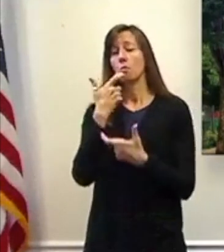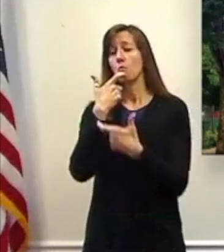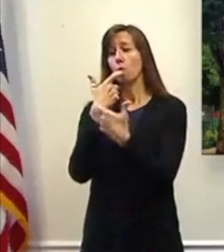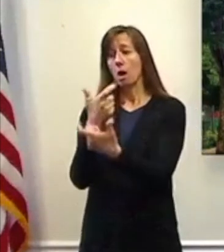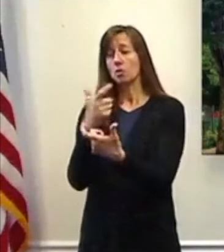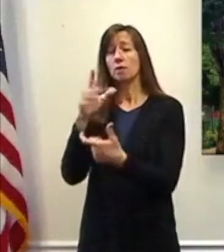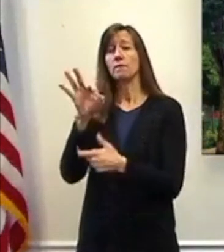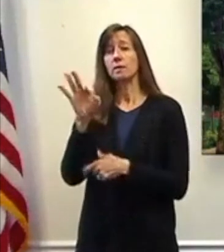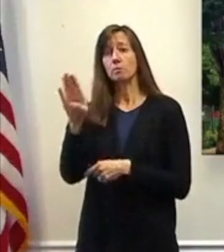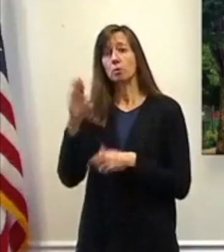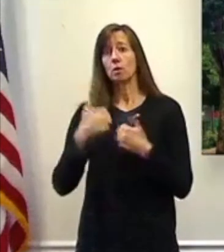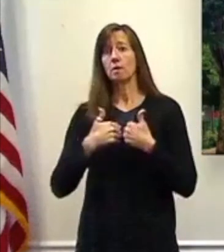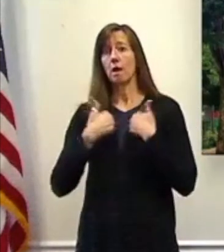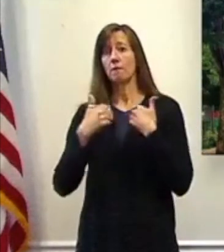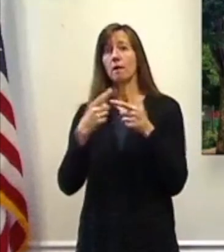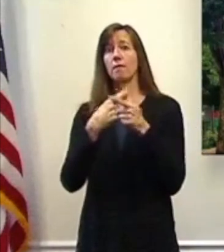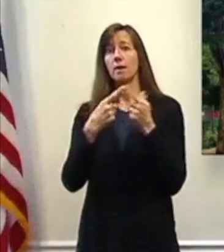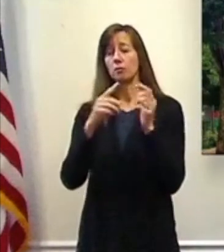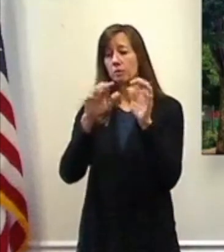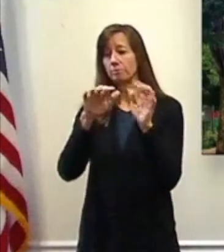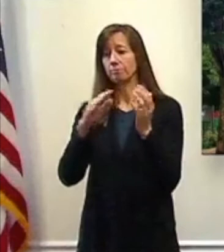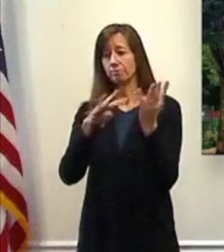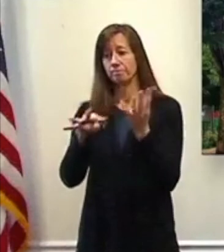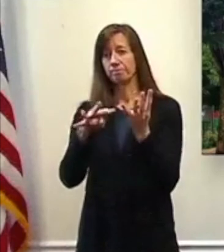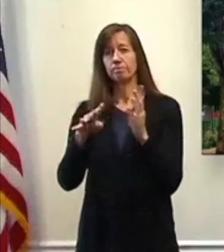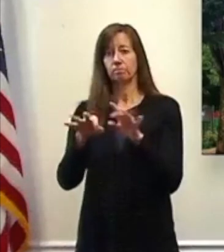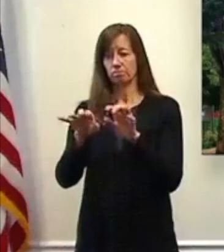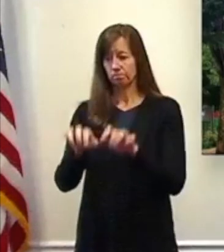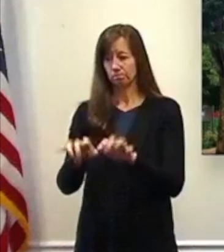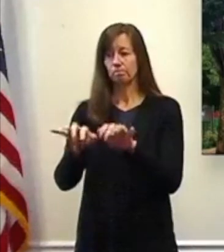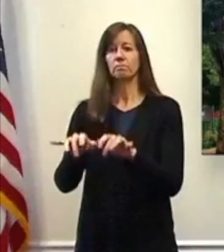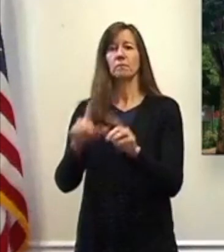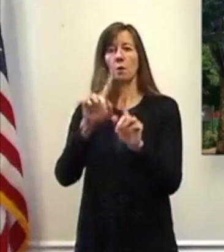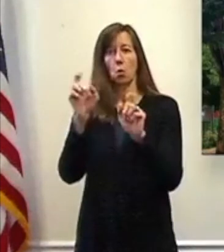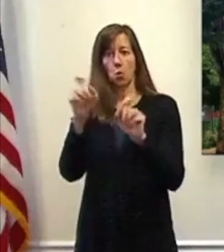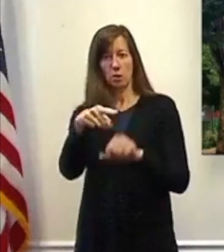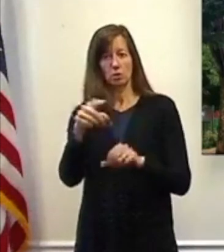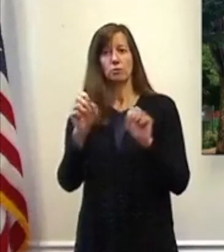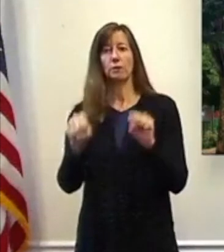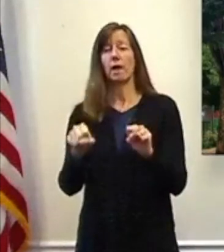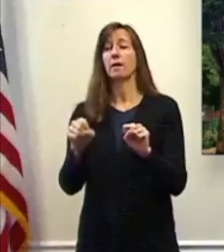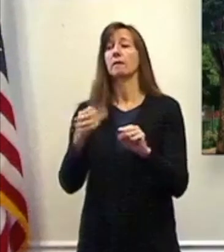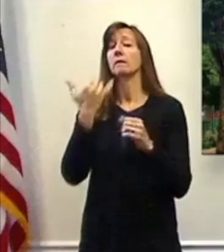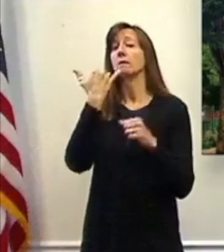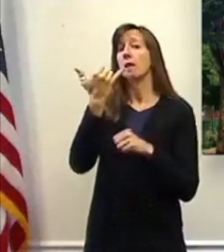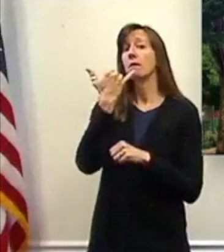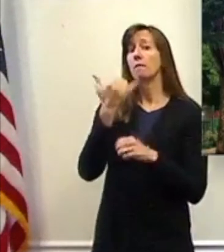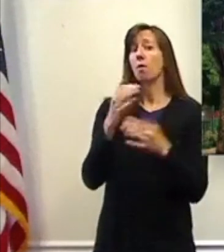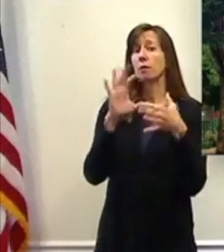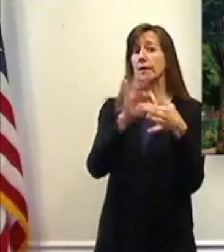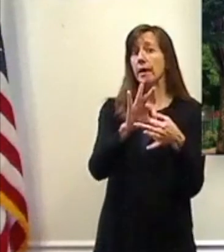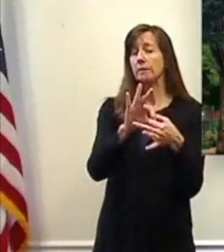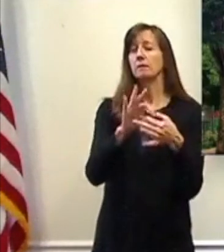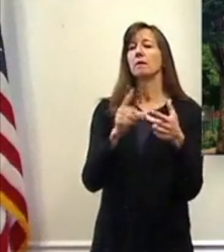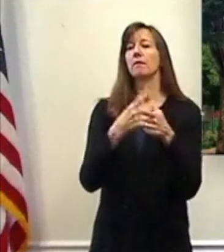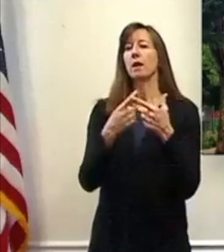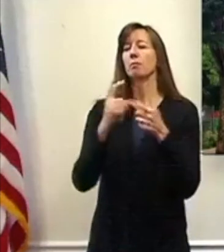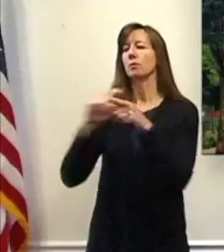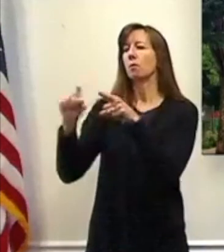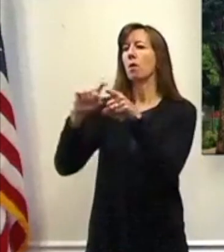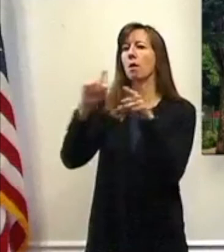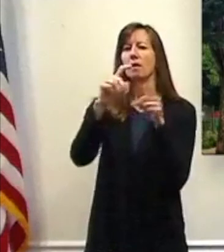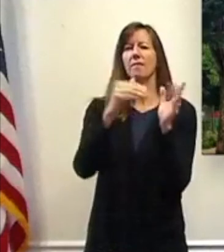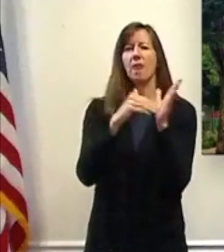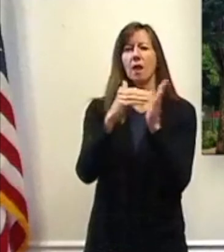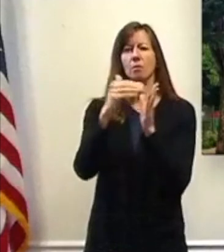in the comment section below the live stream. If you're on our telephone call tonight, we're calling some 100,000 households across Dutchess County.